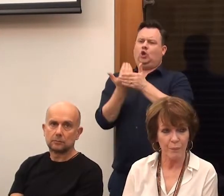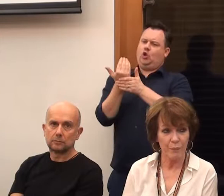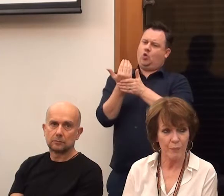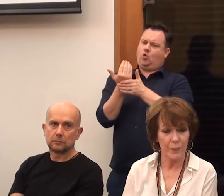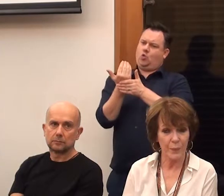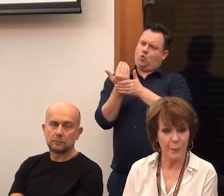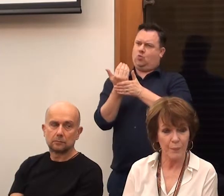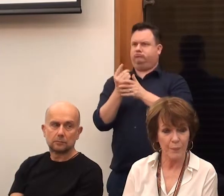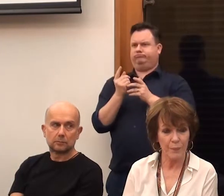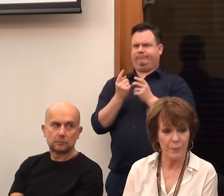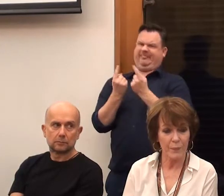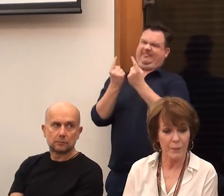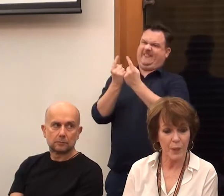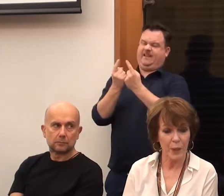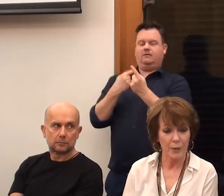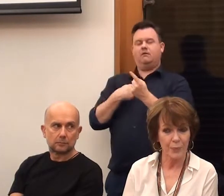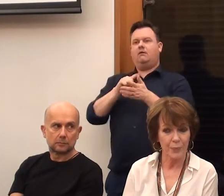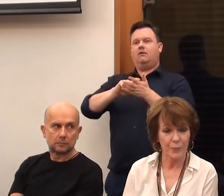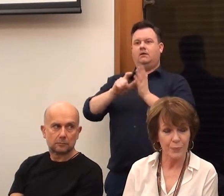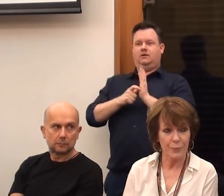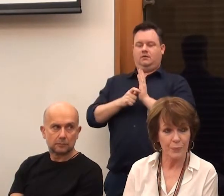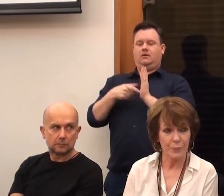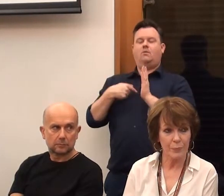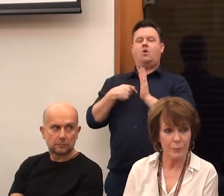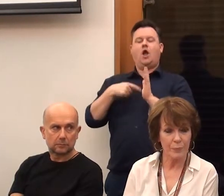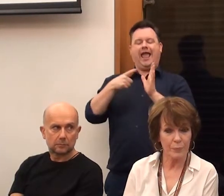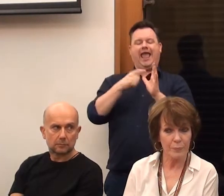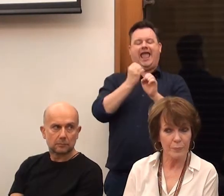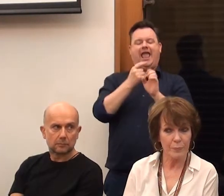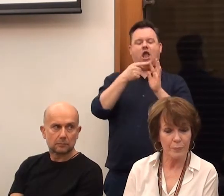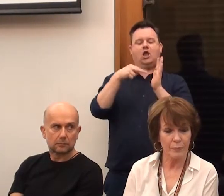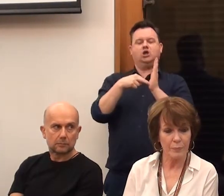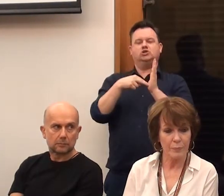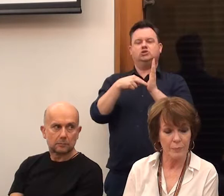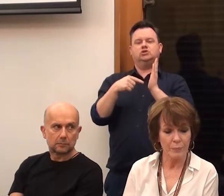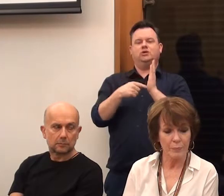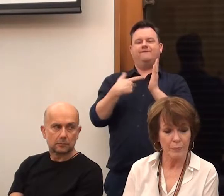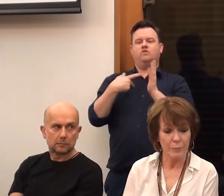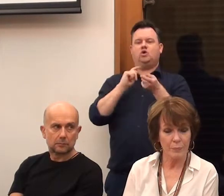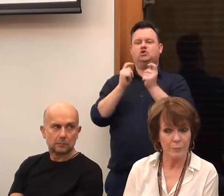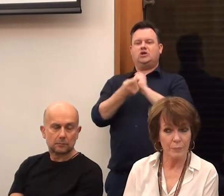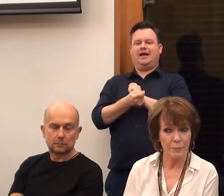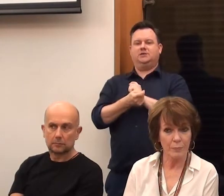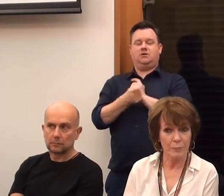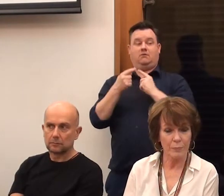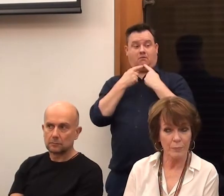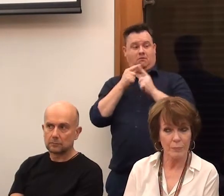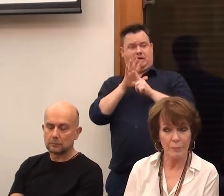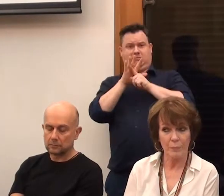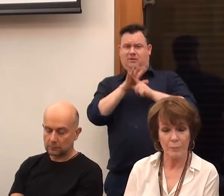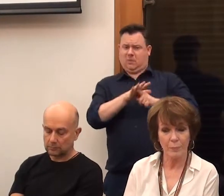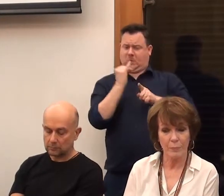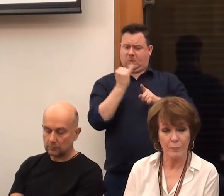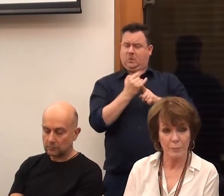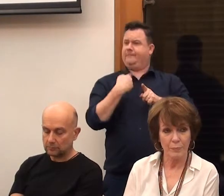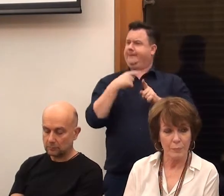with disabled artists as agents for change, calling out on injustice, oppression and discrimination. And